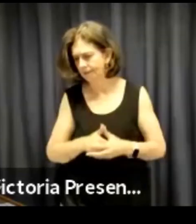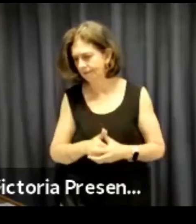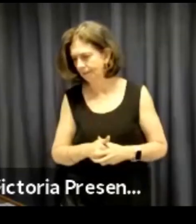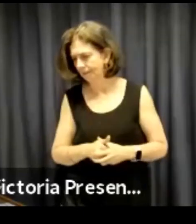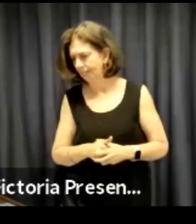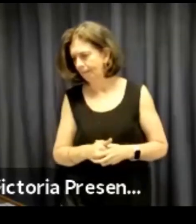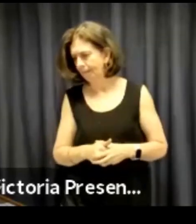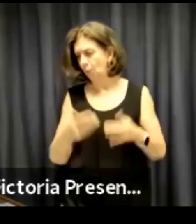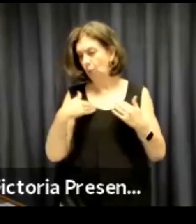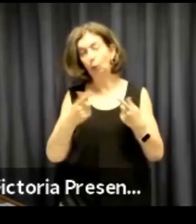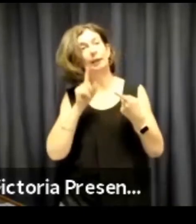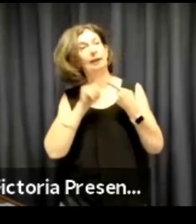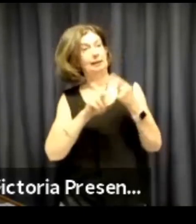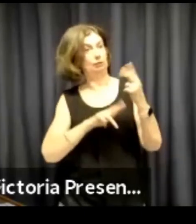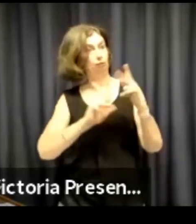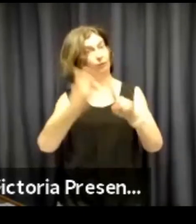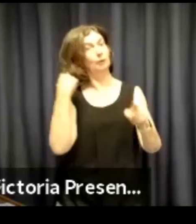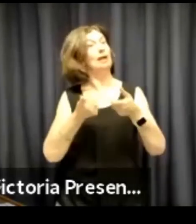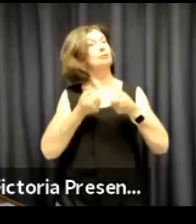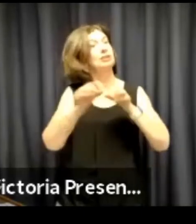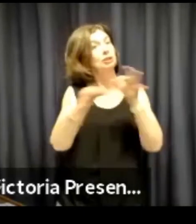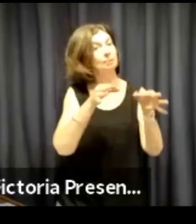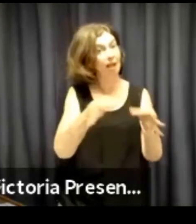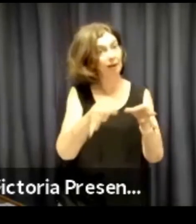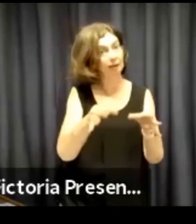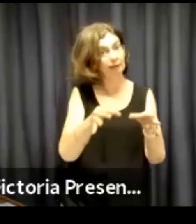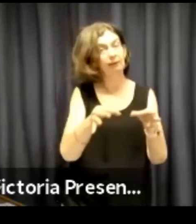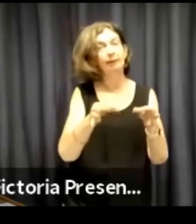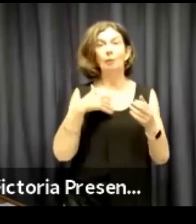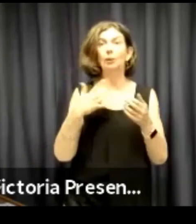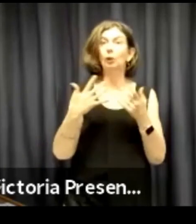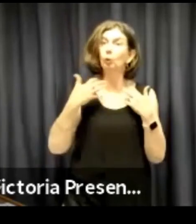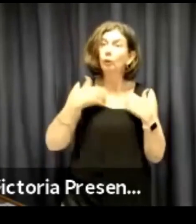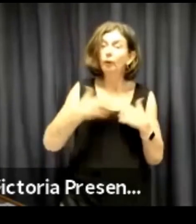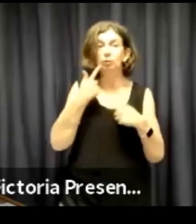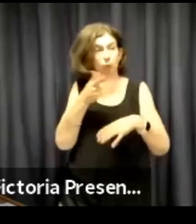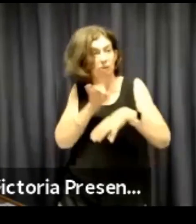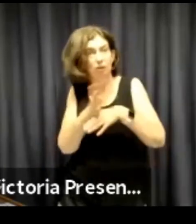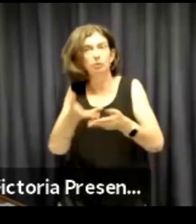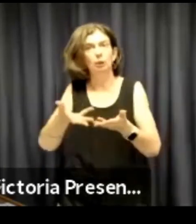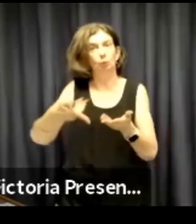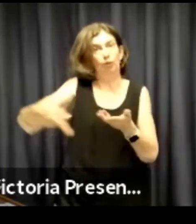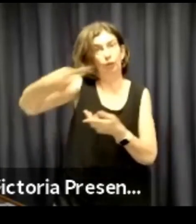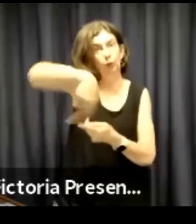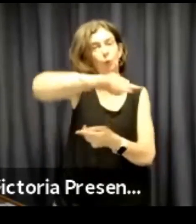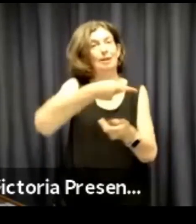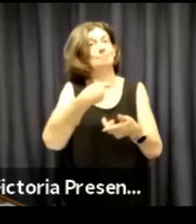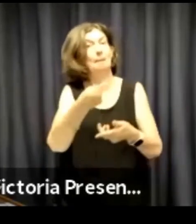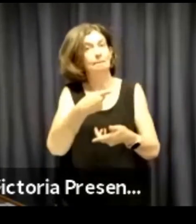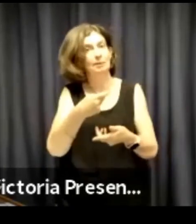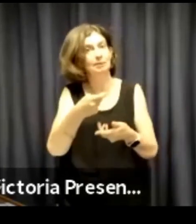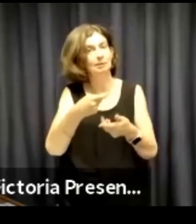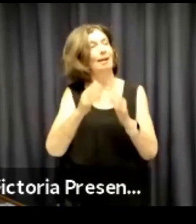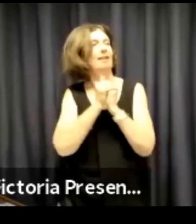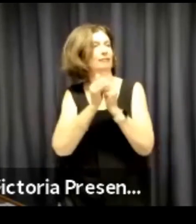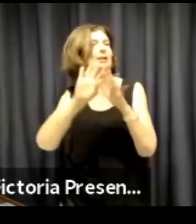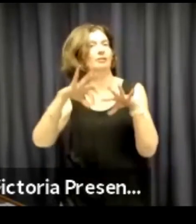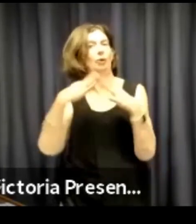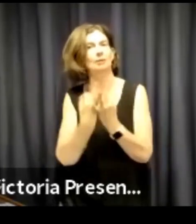We will be reviewing our strategic plan and look forward to consulting